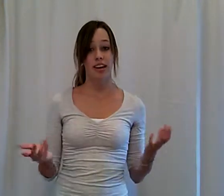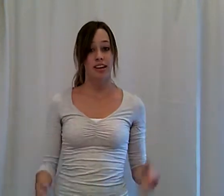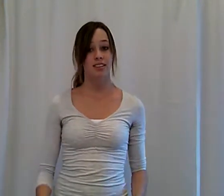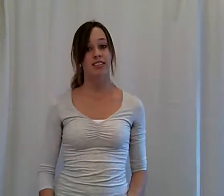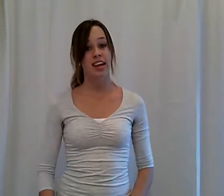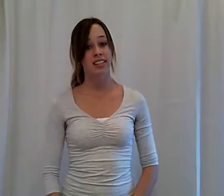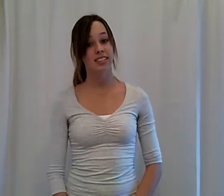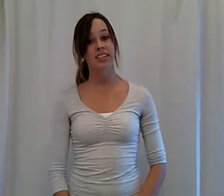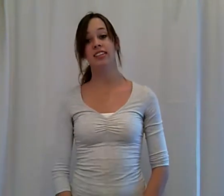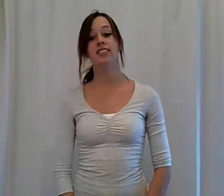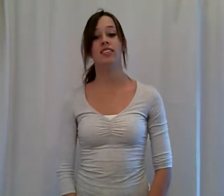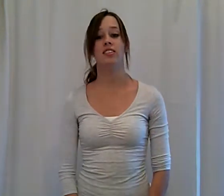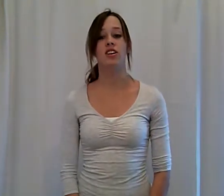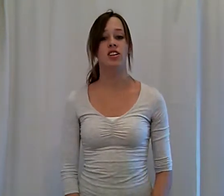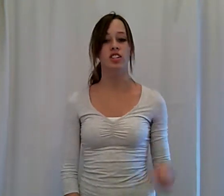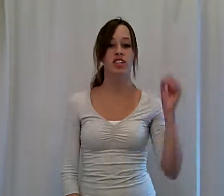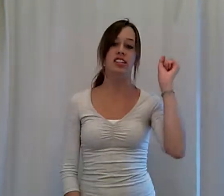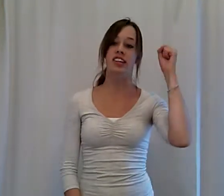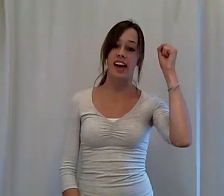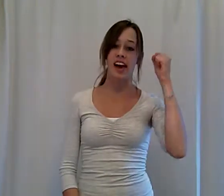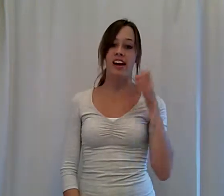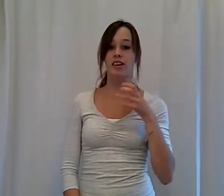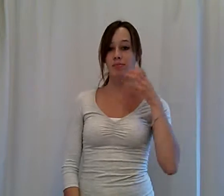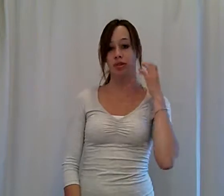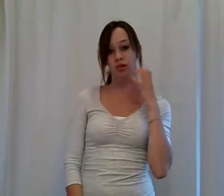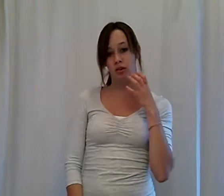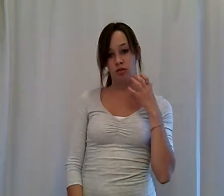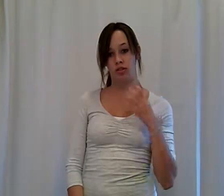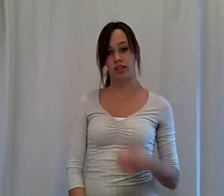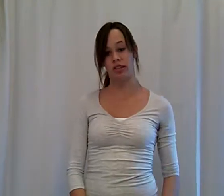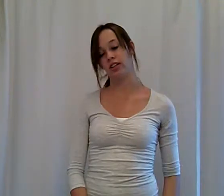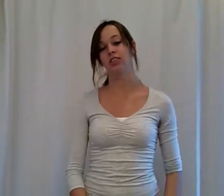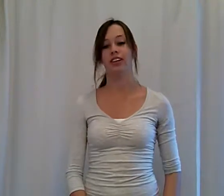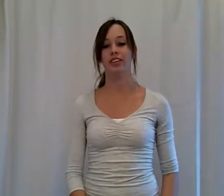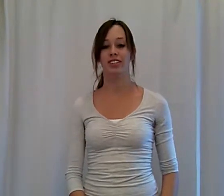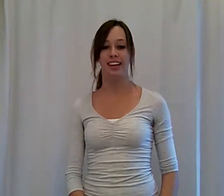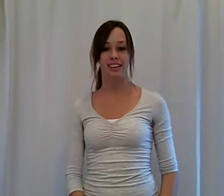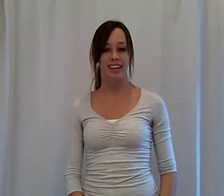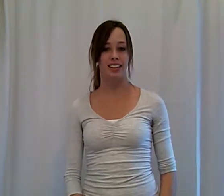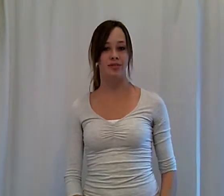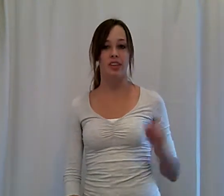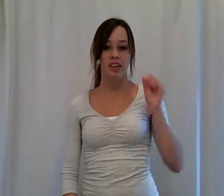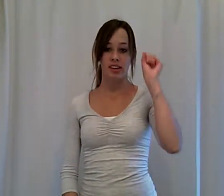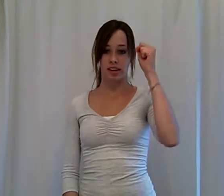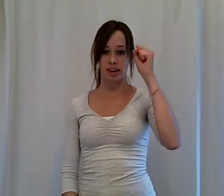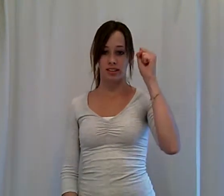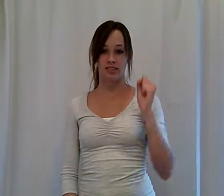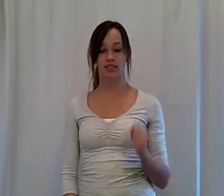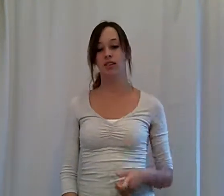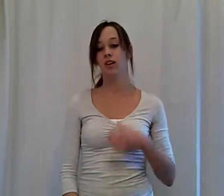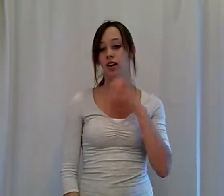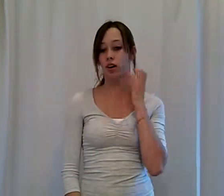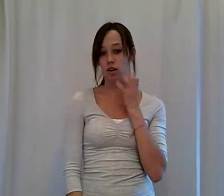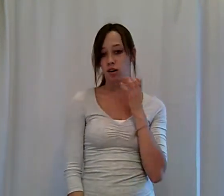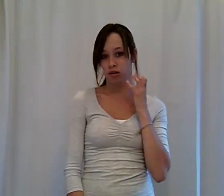So that's the end of the song. Should be a couple O's in there. So just add that in. Yes. Oh.